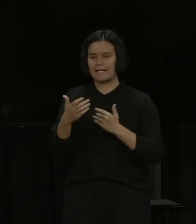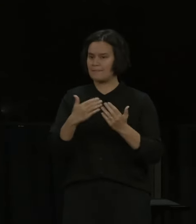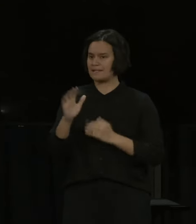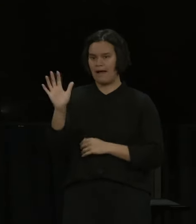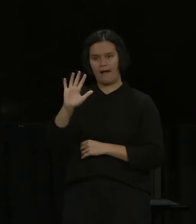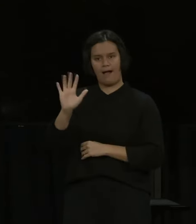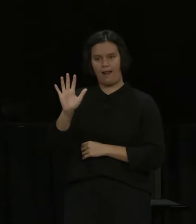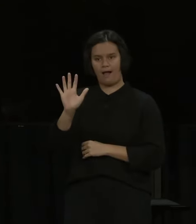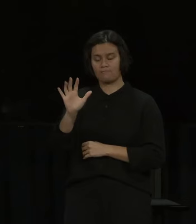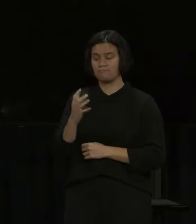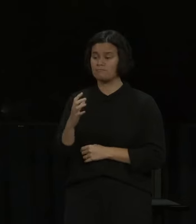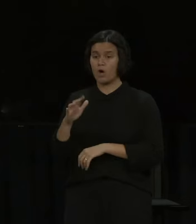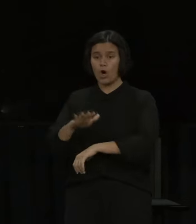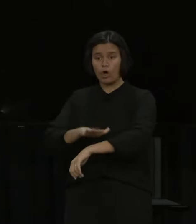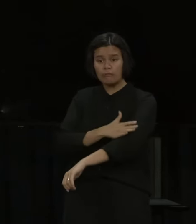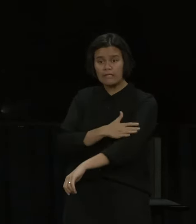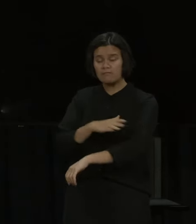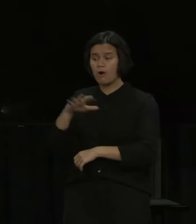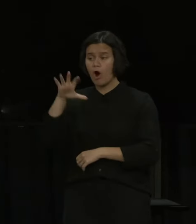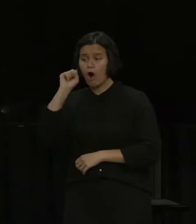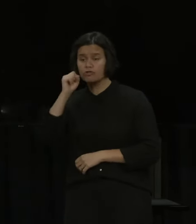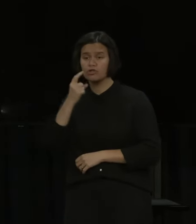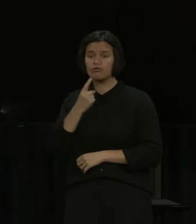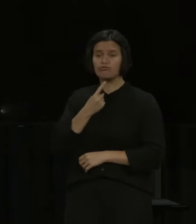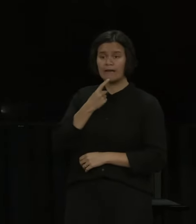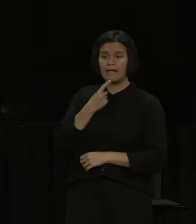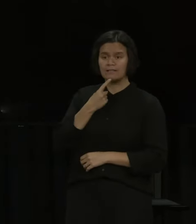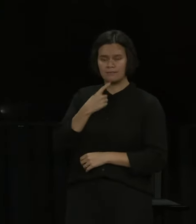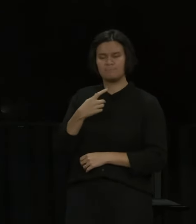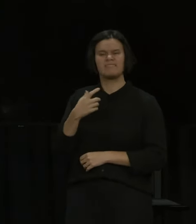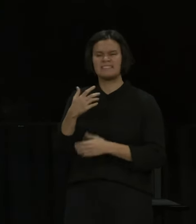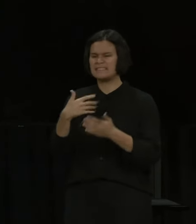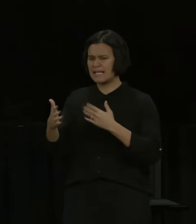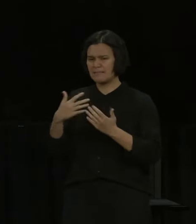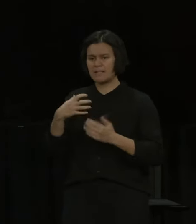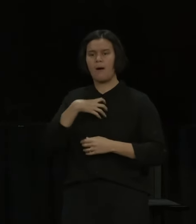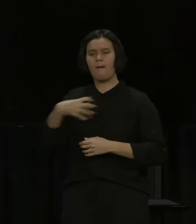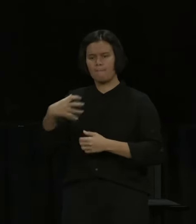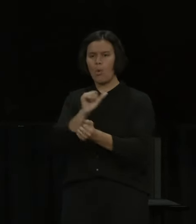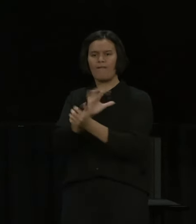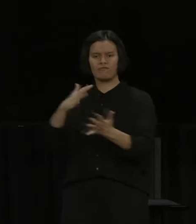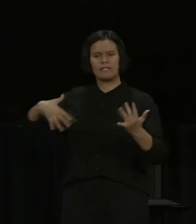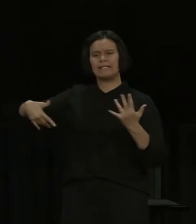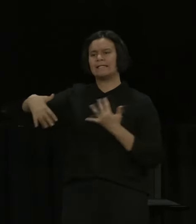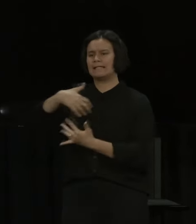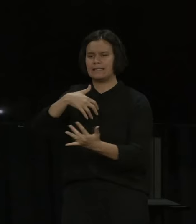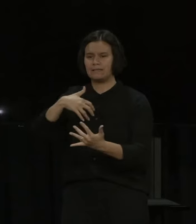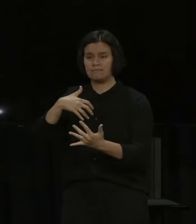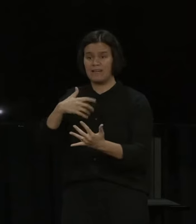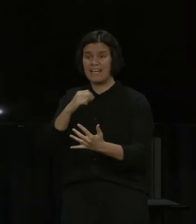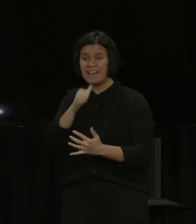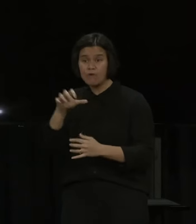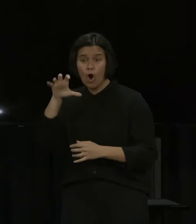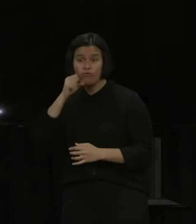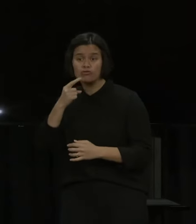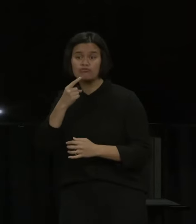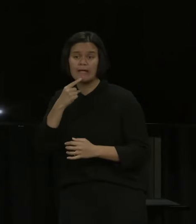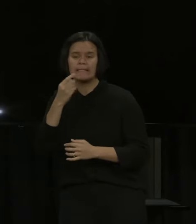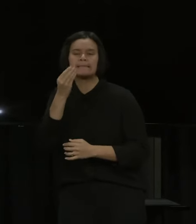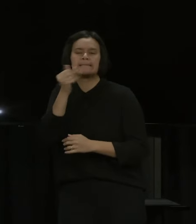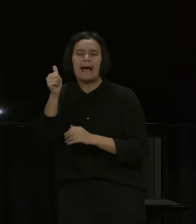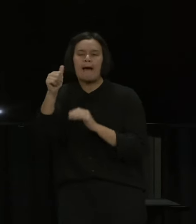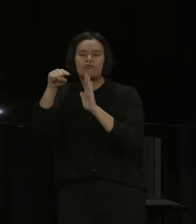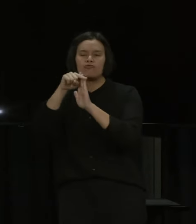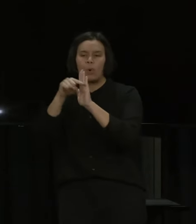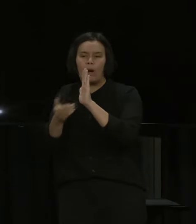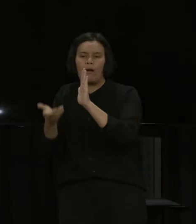taking a few key public health precautions. So getting vaccinated and having a MyVaccine pass is the key to making the framework work